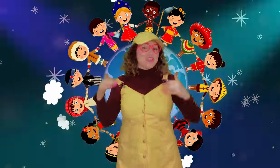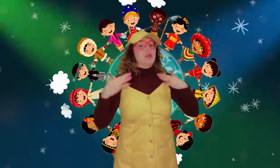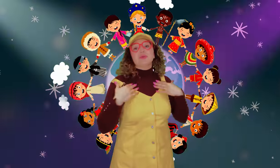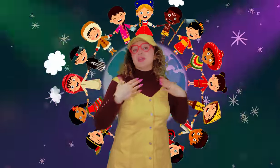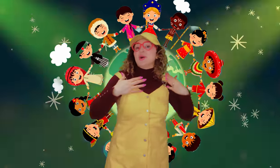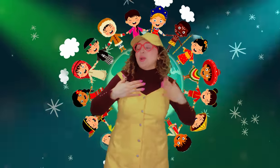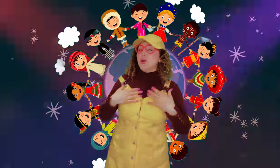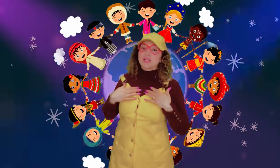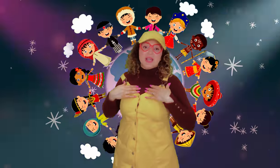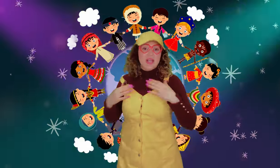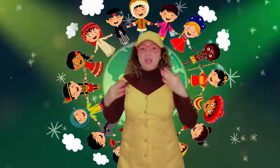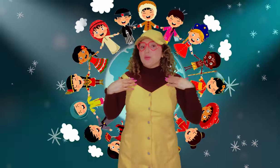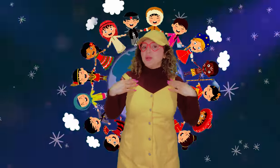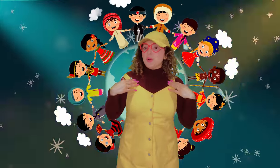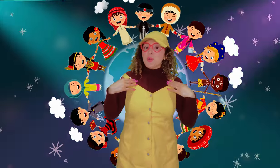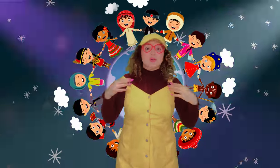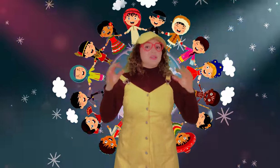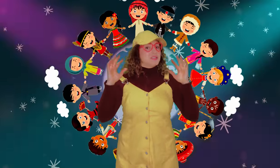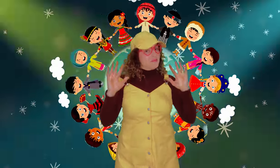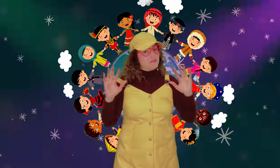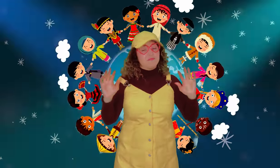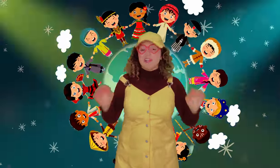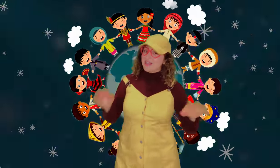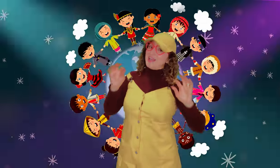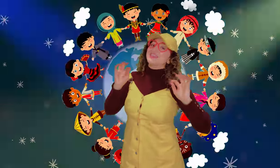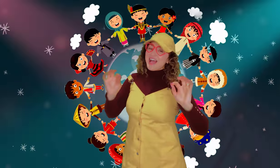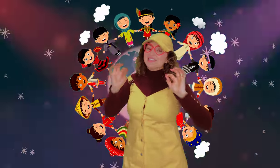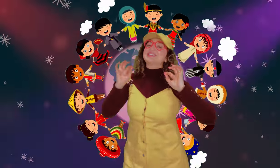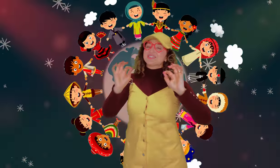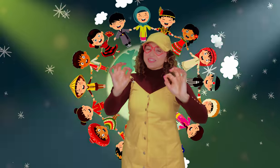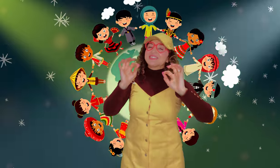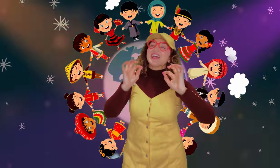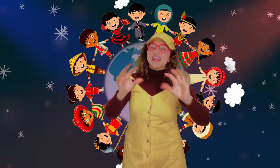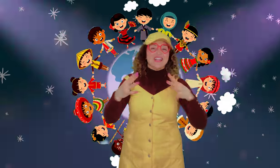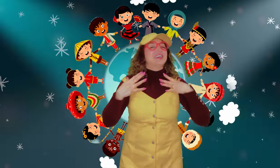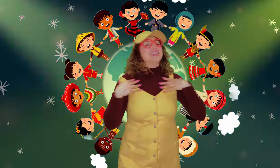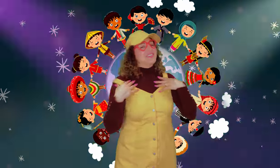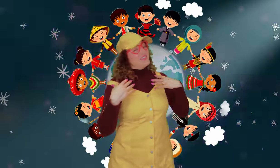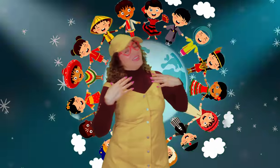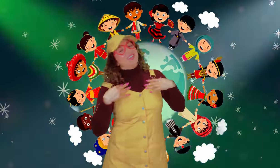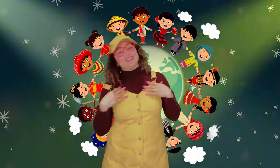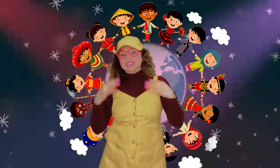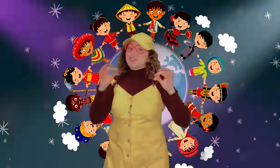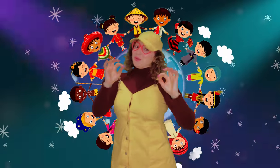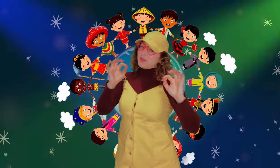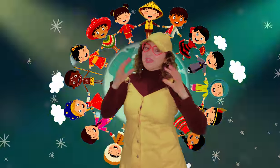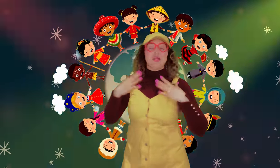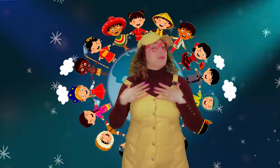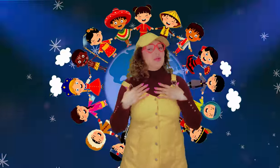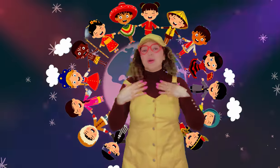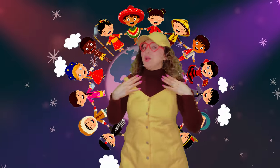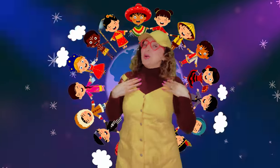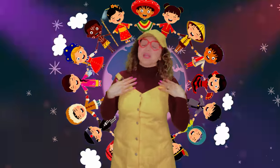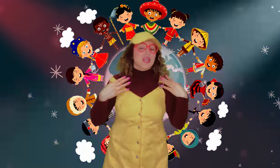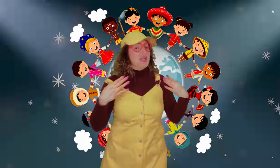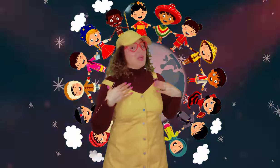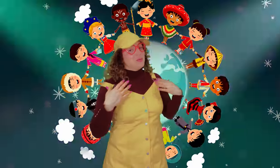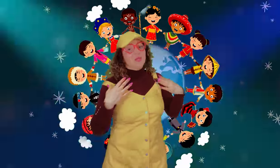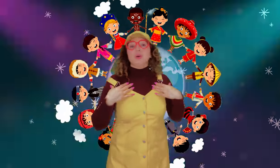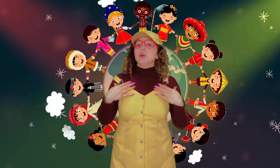we're all okay We all look different and that's okay Everyone looks okay, we're all okay We all